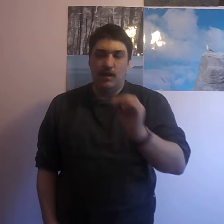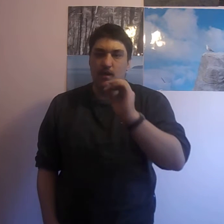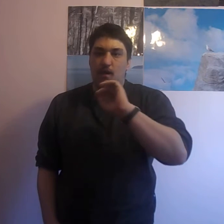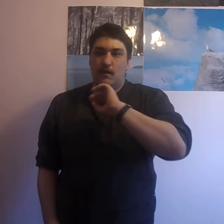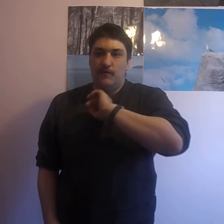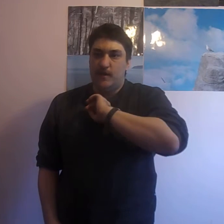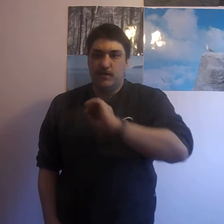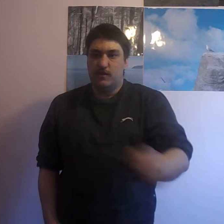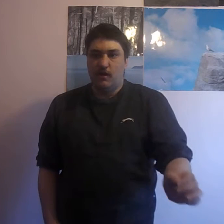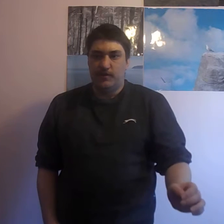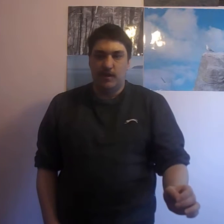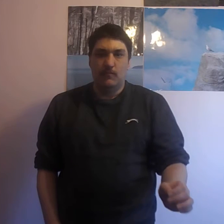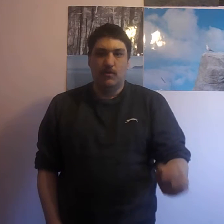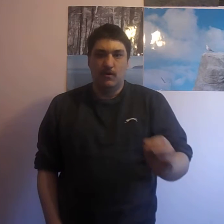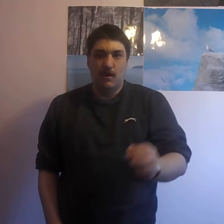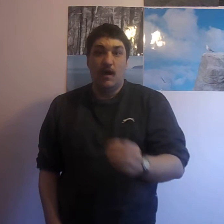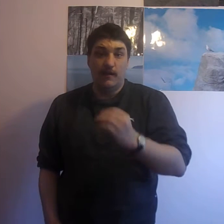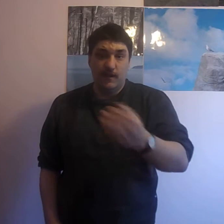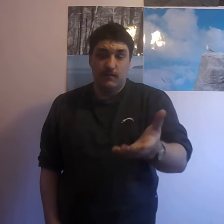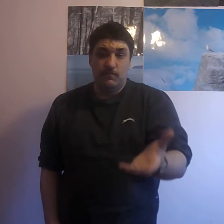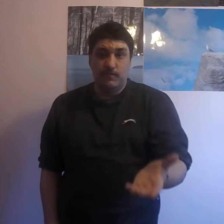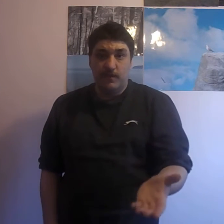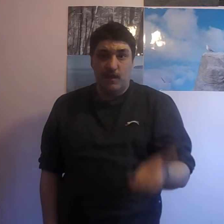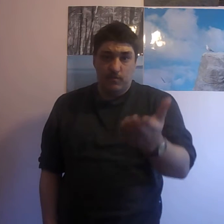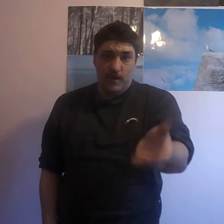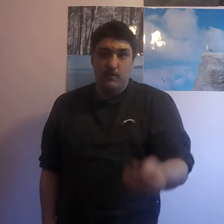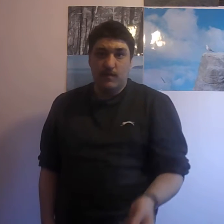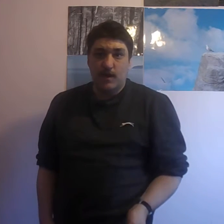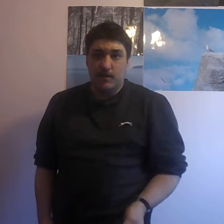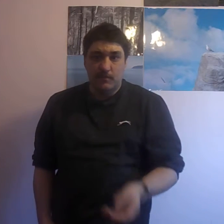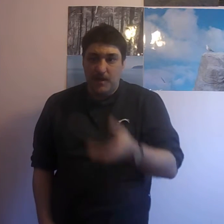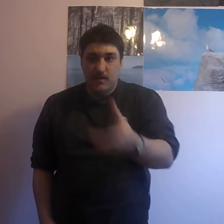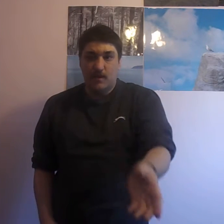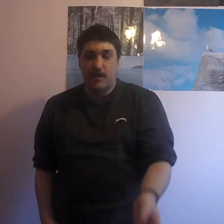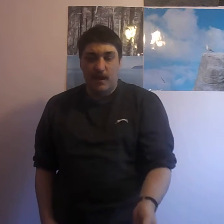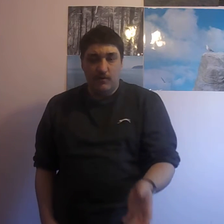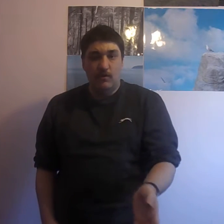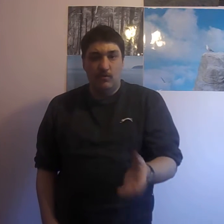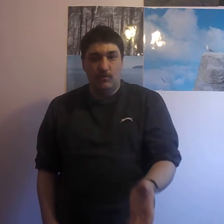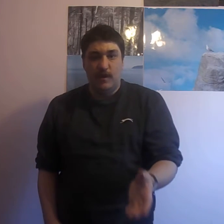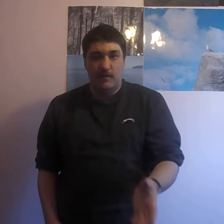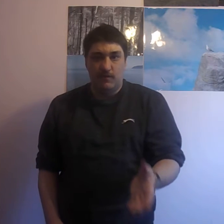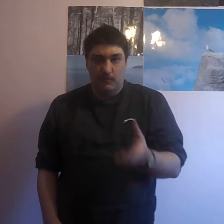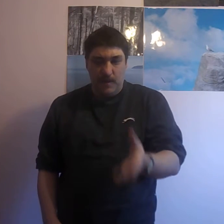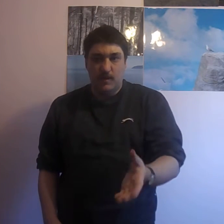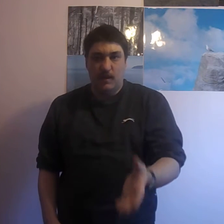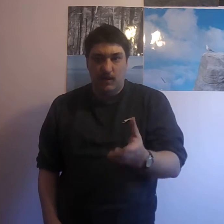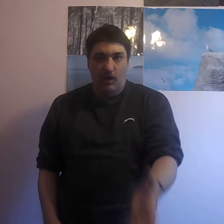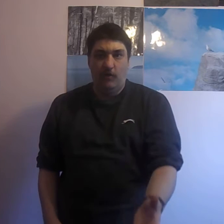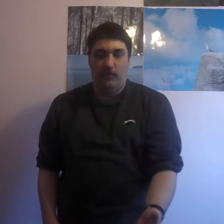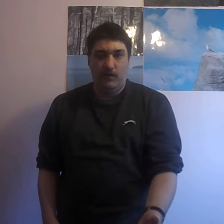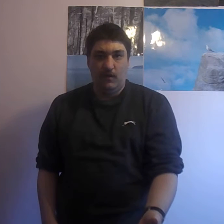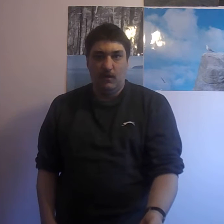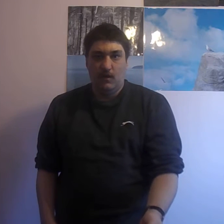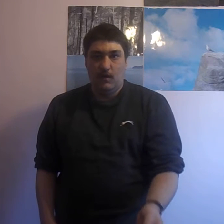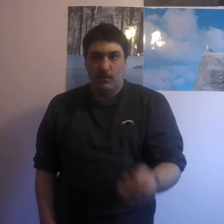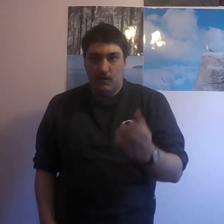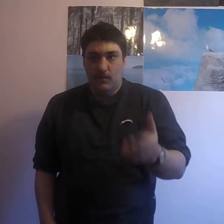they just aren't anymore. And that's what he was saying, that basically now all the games are basically COD. They're